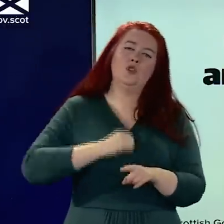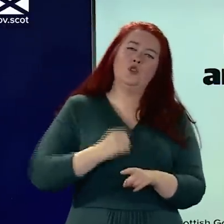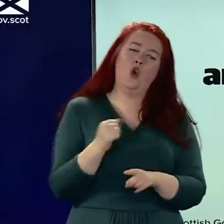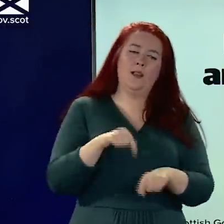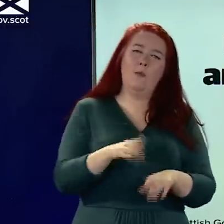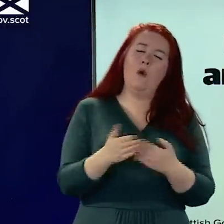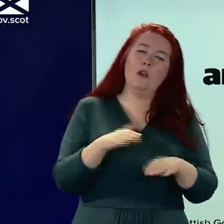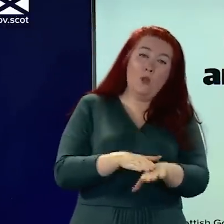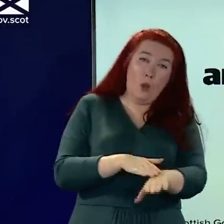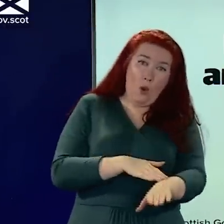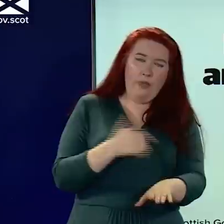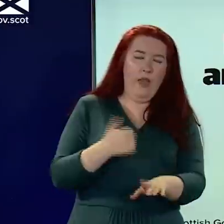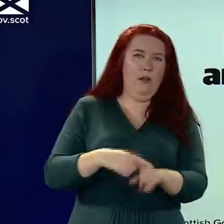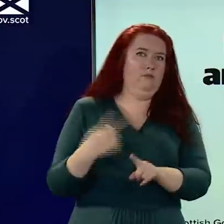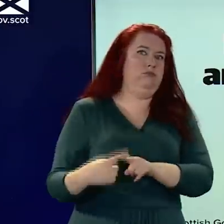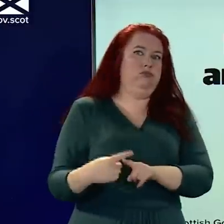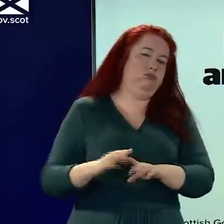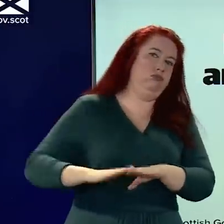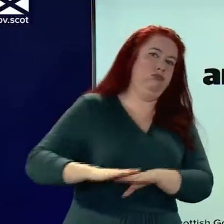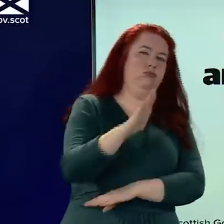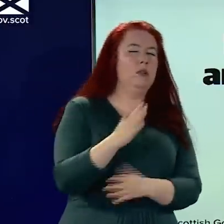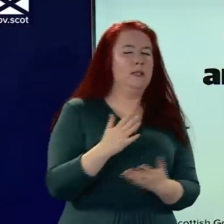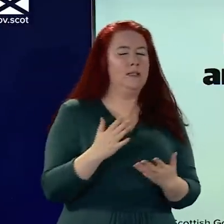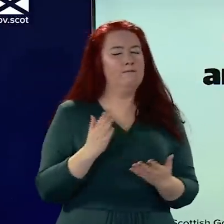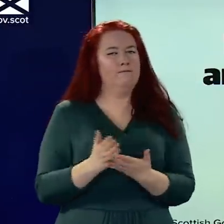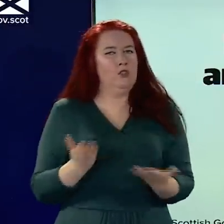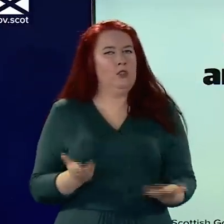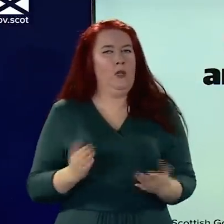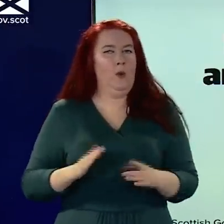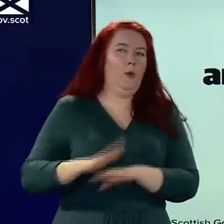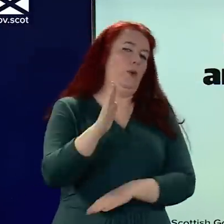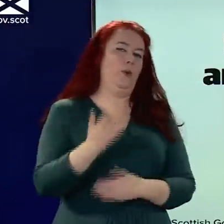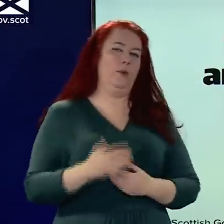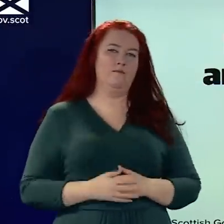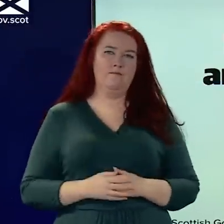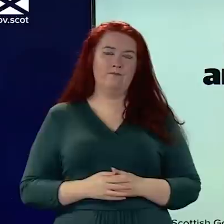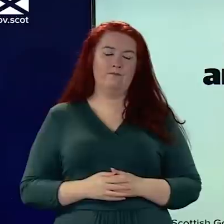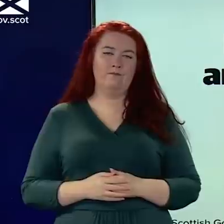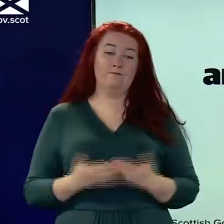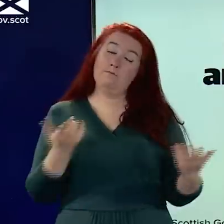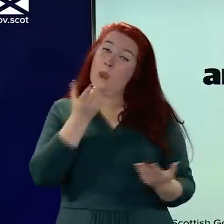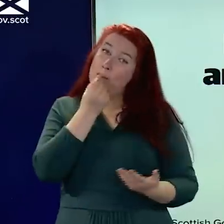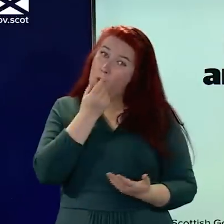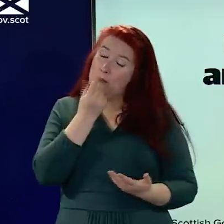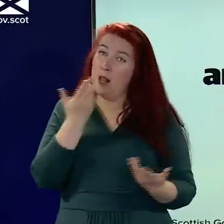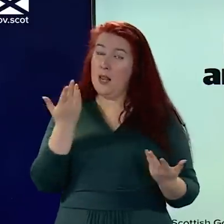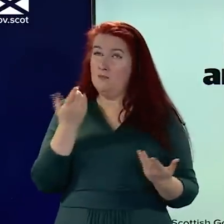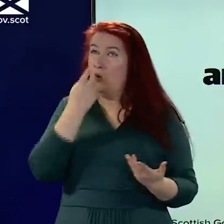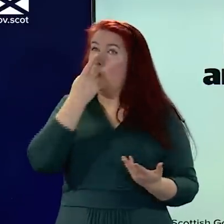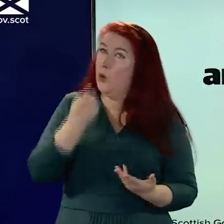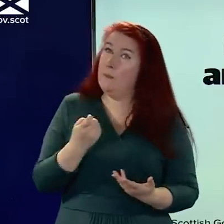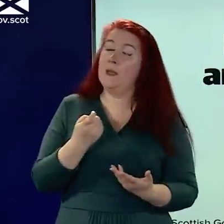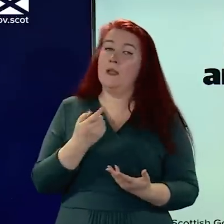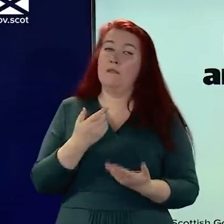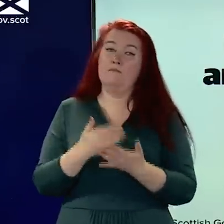Scotland, the rise here is particularly sharp at the moment. That is possibly, at least in part, a reflection